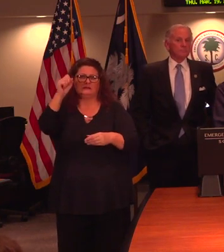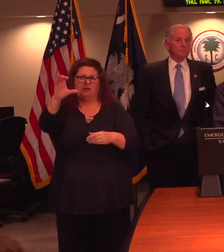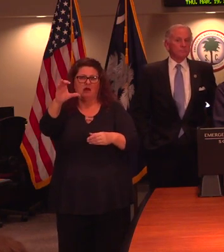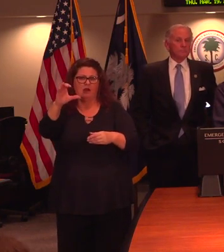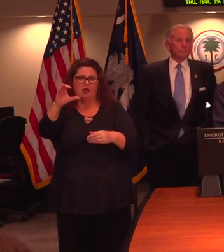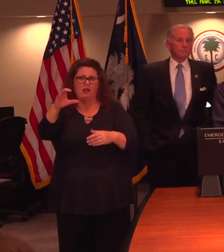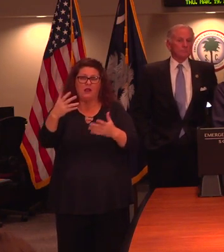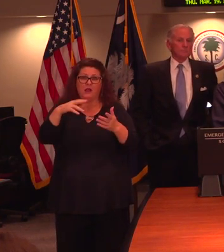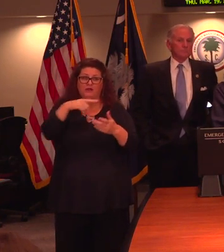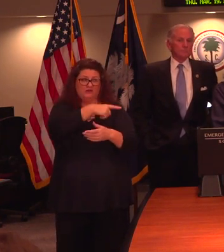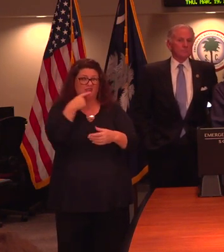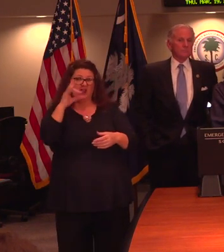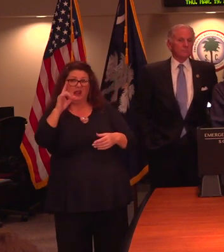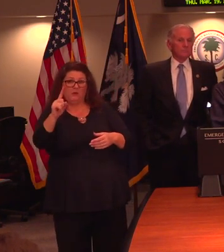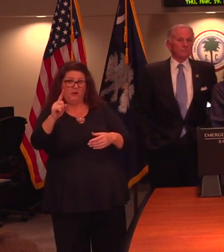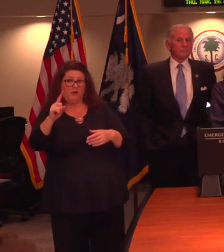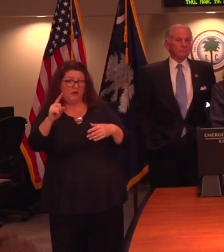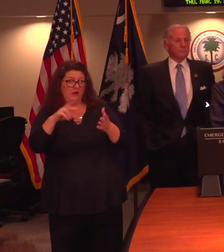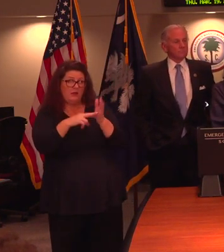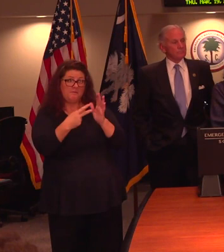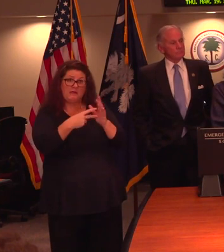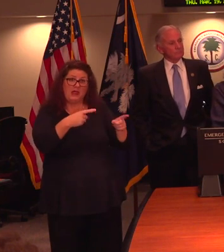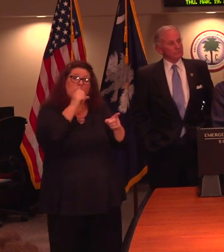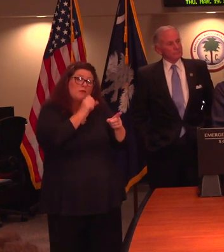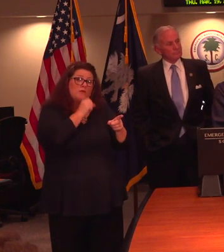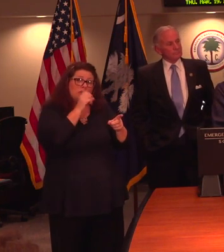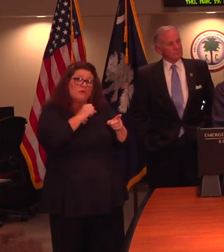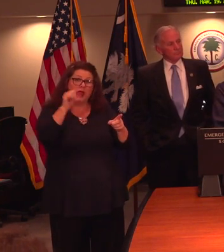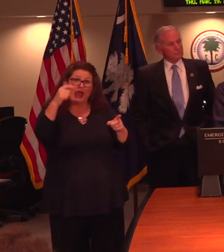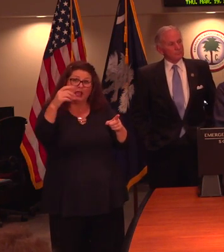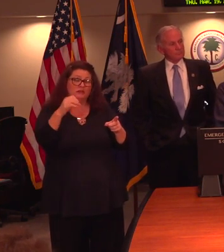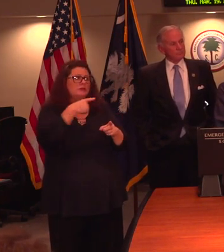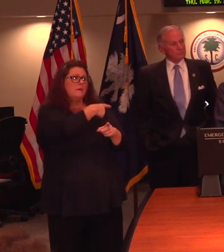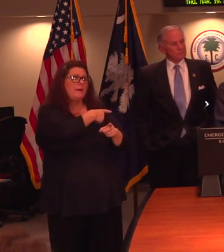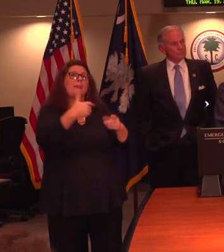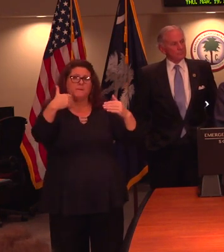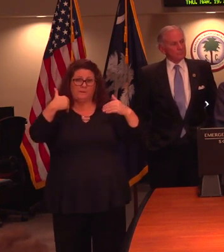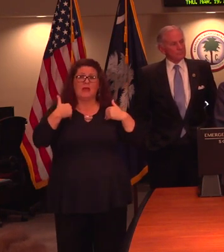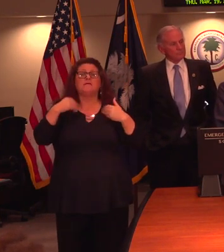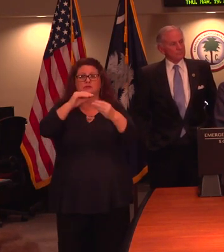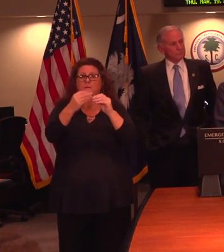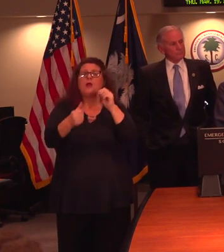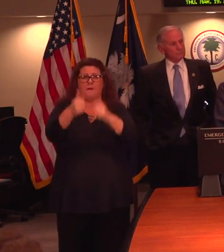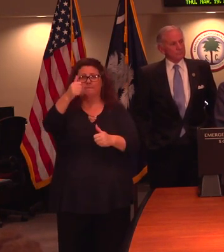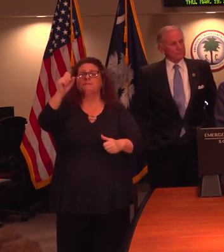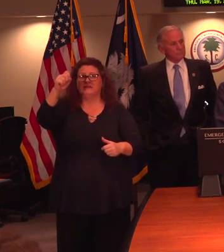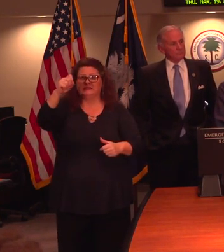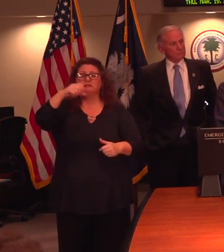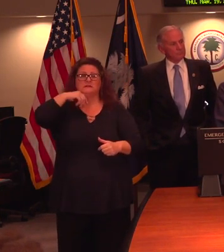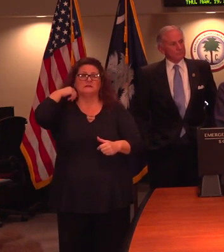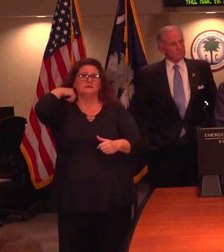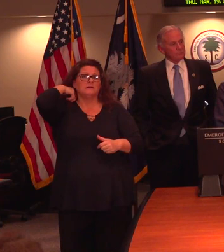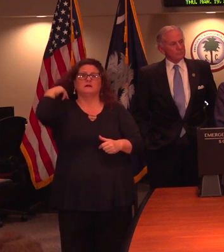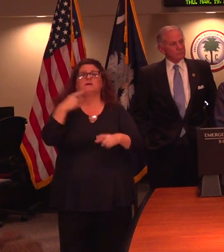folks in our 20s, 30s, teens? So because even though we're seeing cases increase here, the number of cases is actually